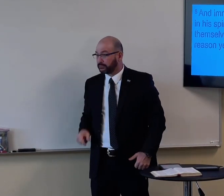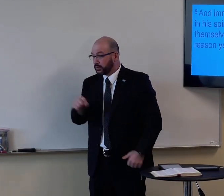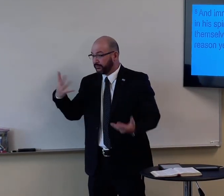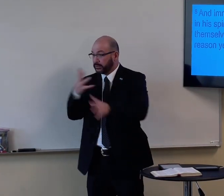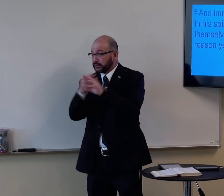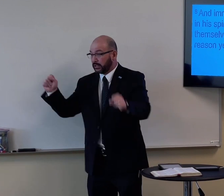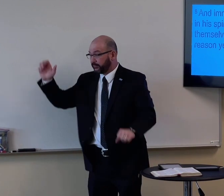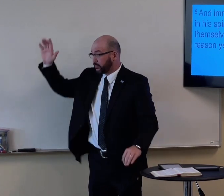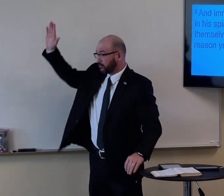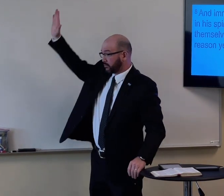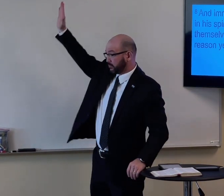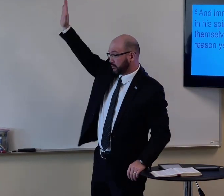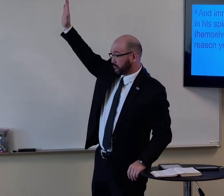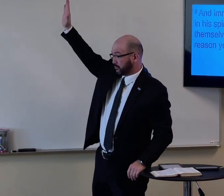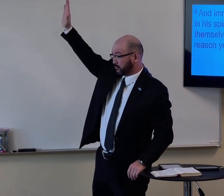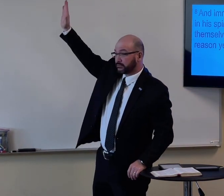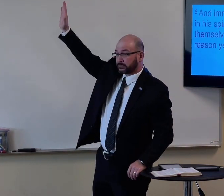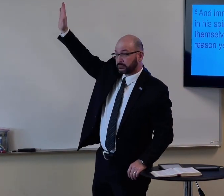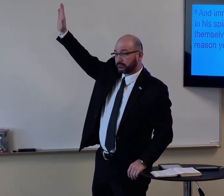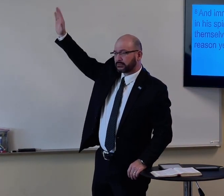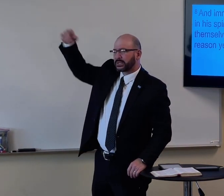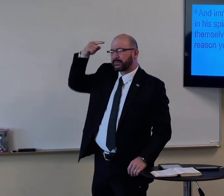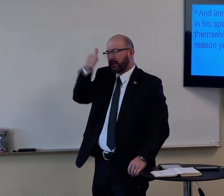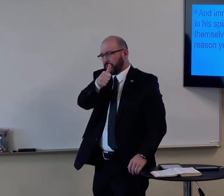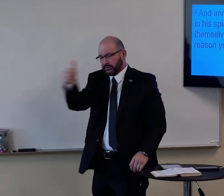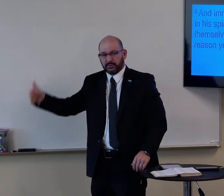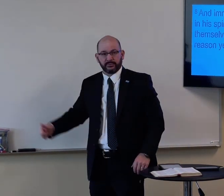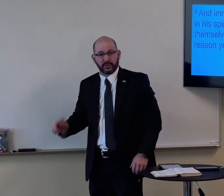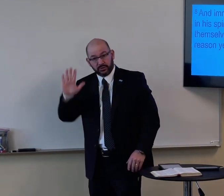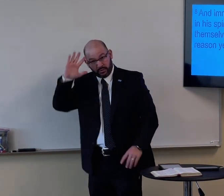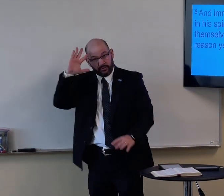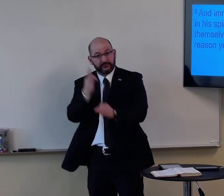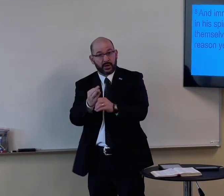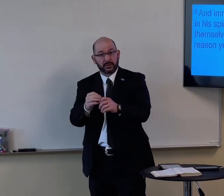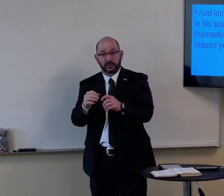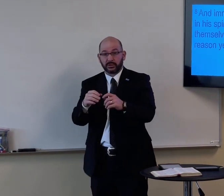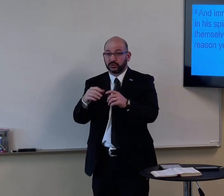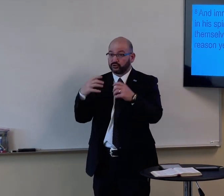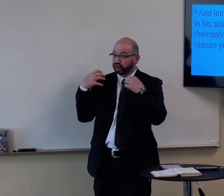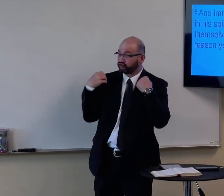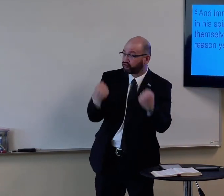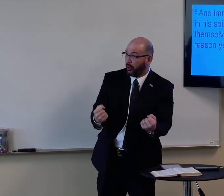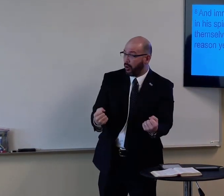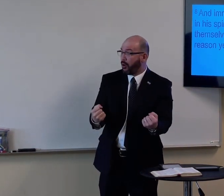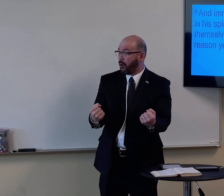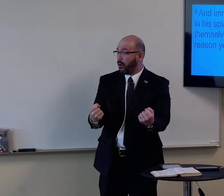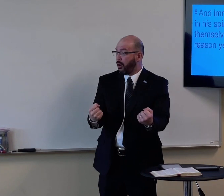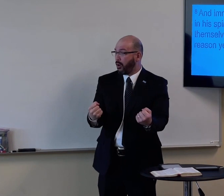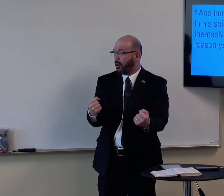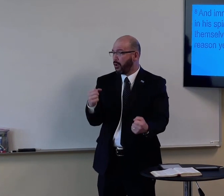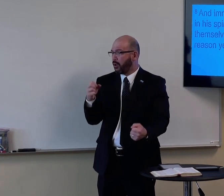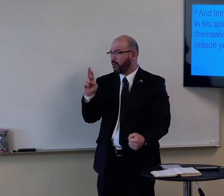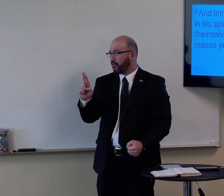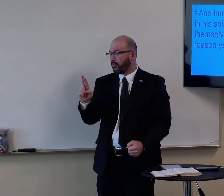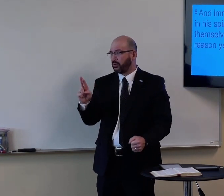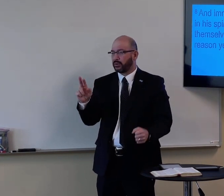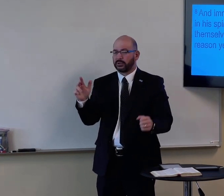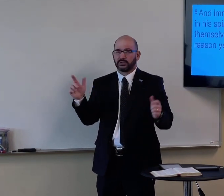quiet right now, think about yourselves. Are y'all saved? Do you have faith? Is your faith strong, or